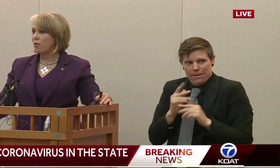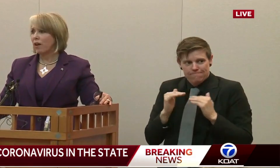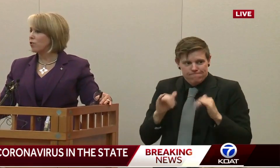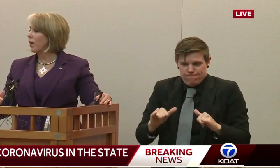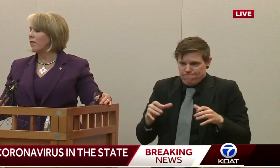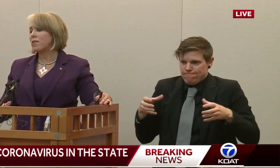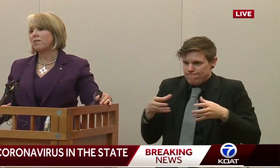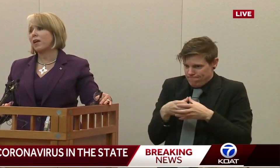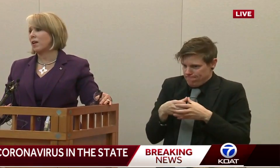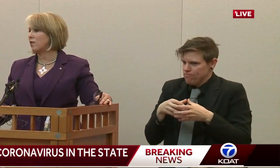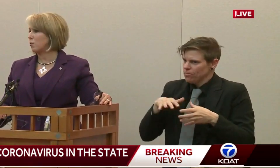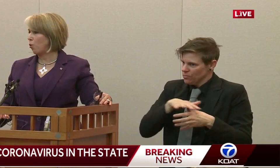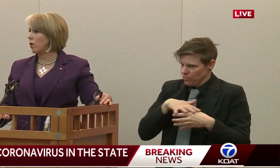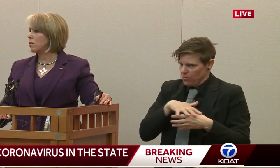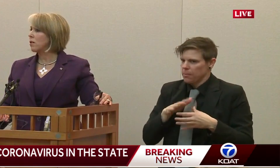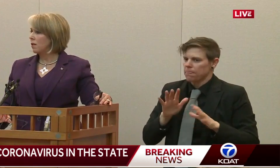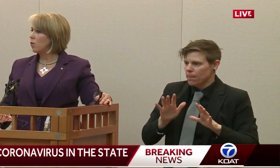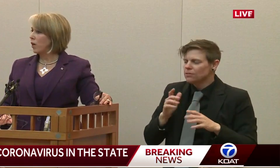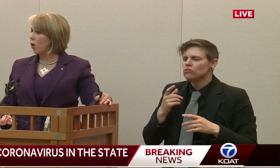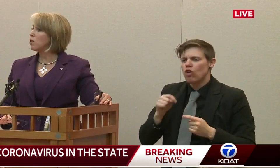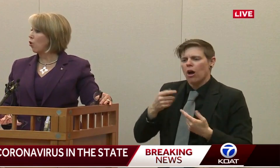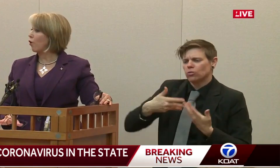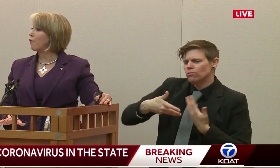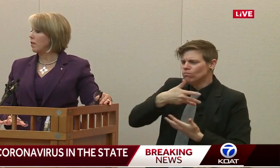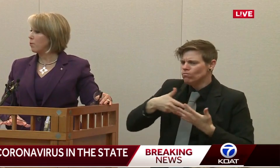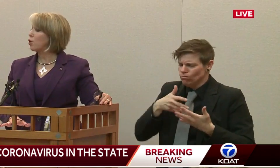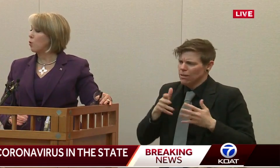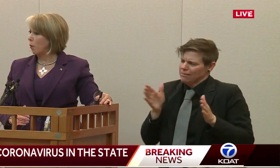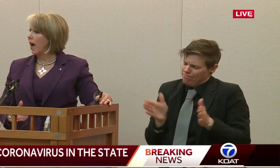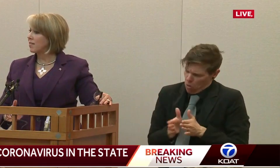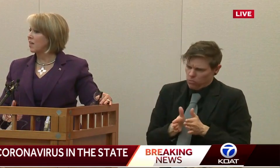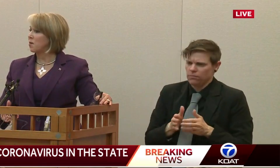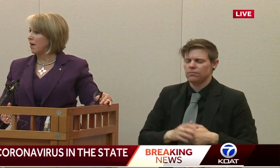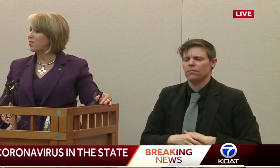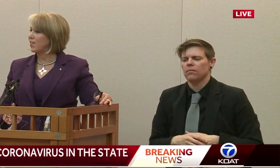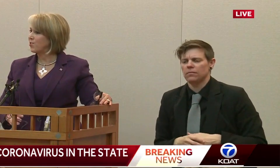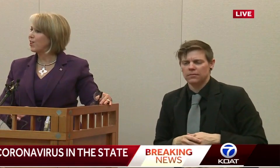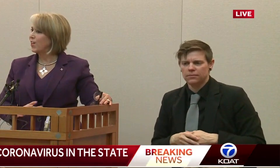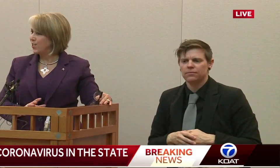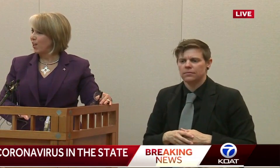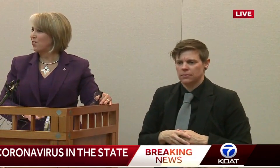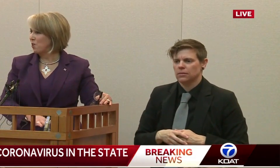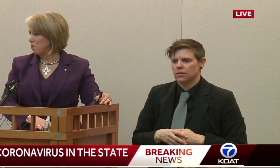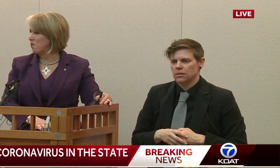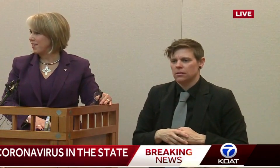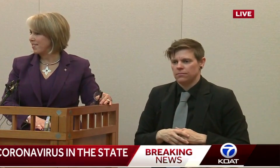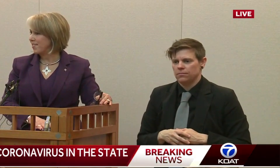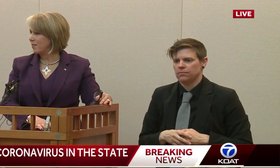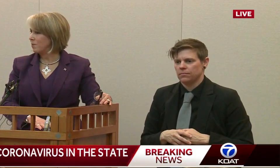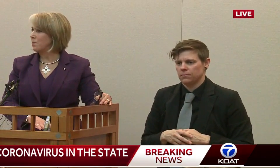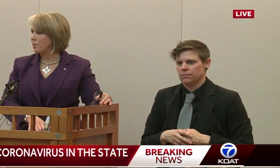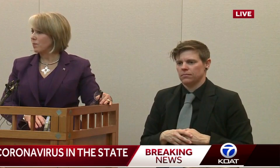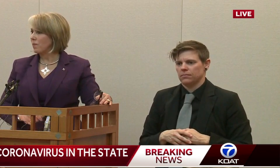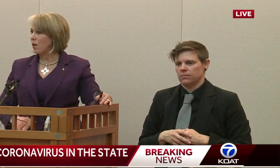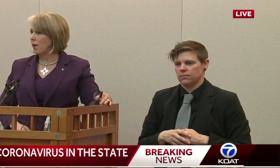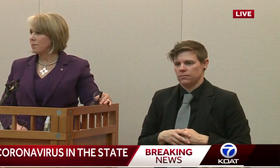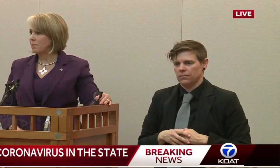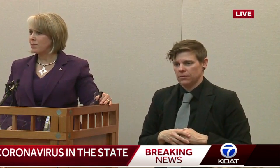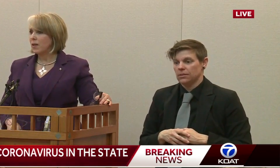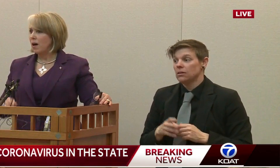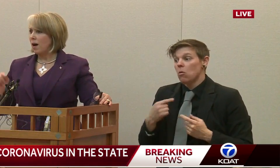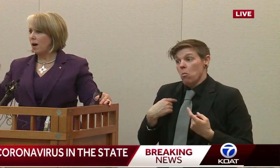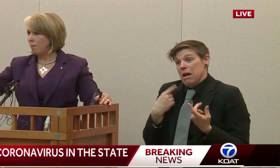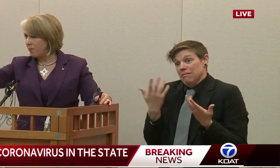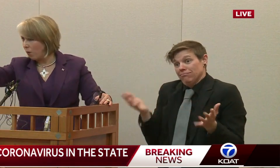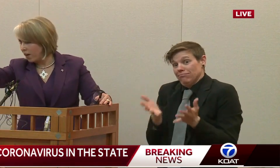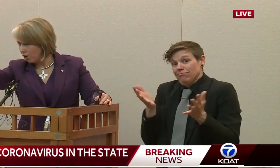businesses and they're doing everything they can to support us. We know it's hard for them too when we're asking New Mexicans not to go to movies. Okay.